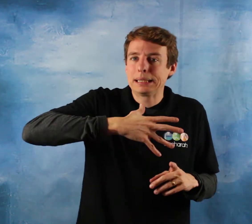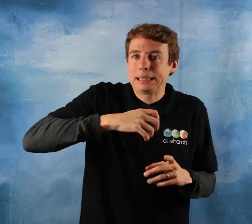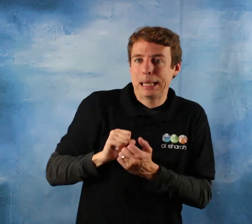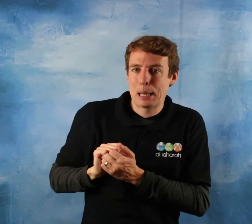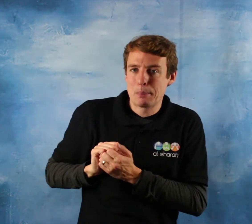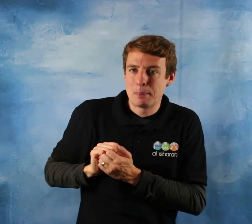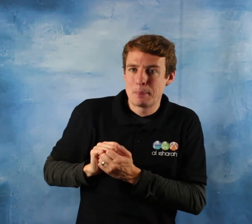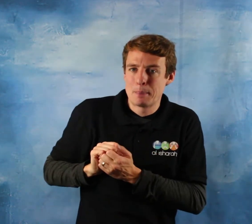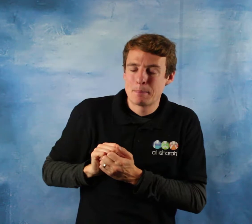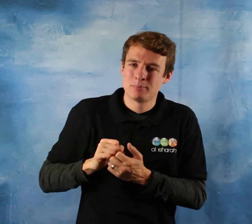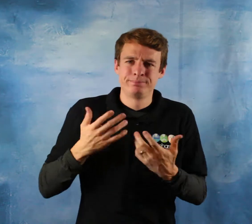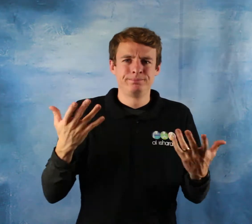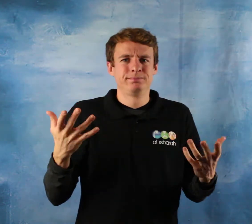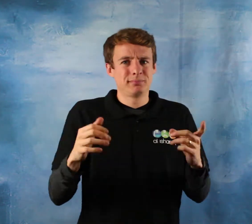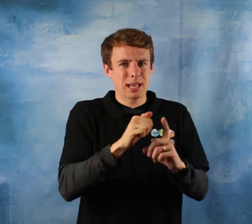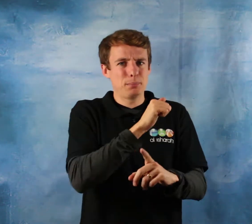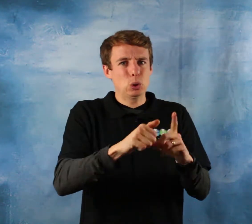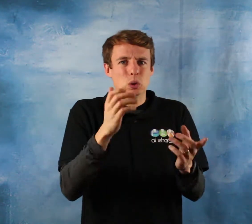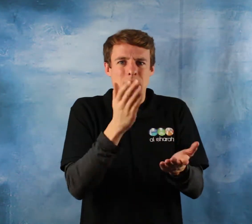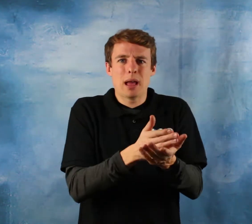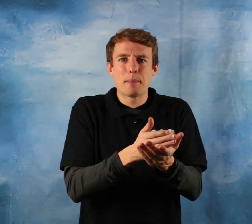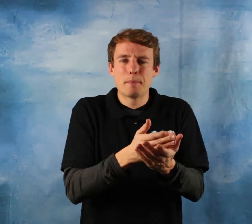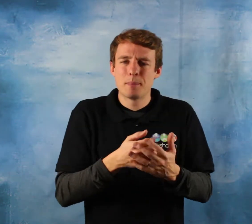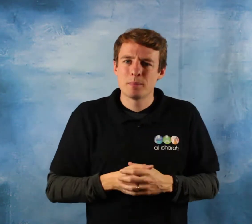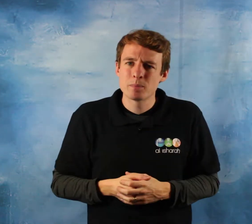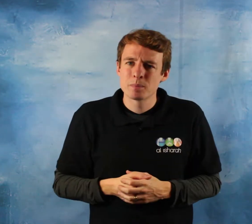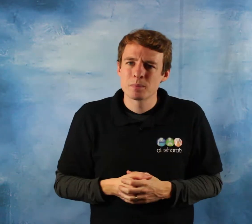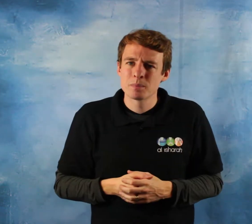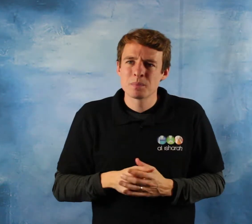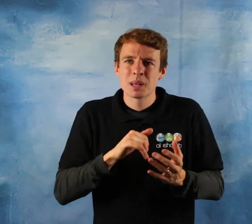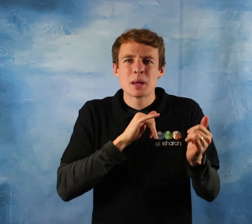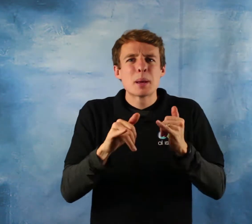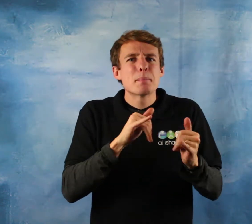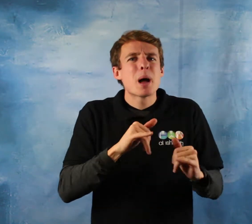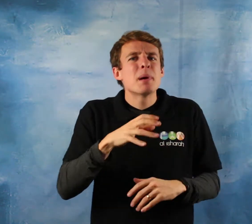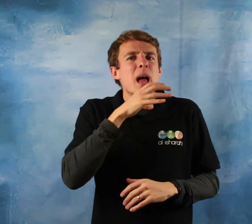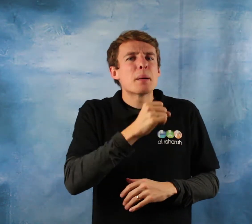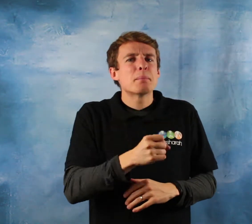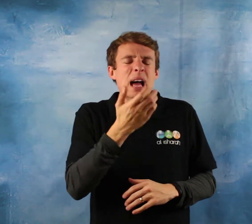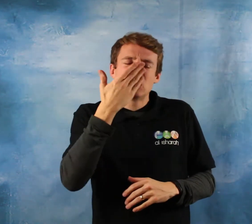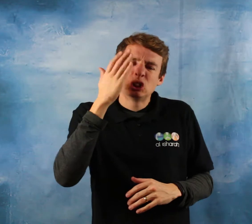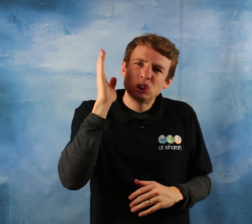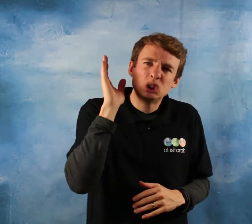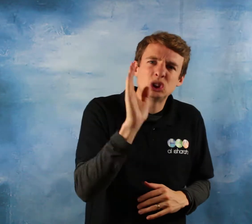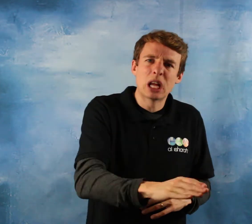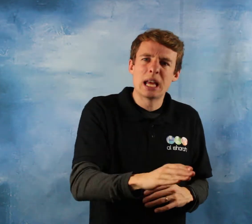demeans and humiliates her whether privately or publicly is not a true man he has no nobility no